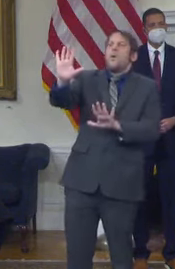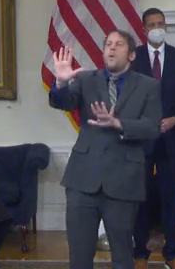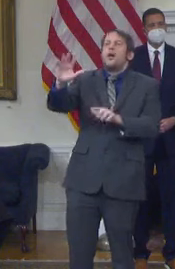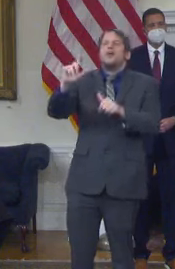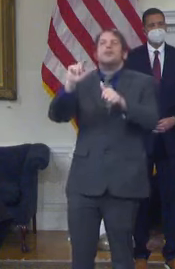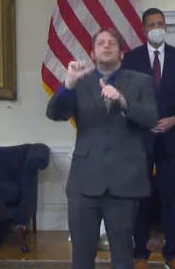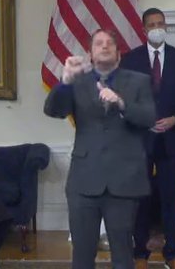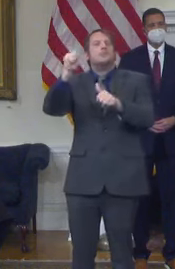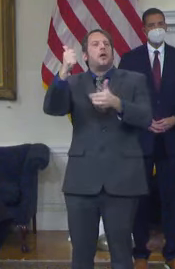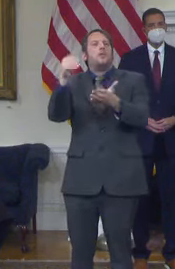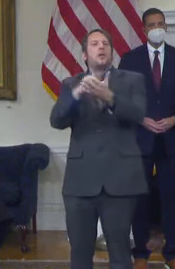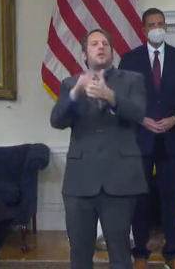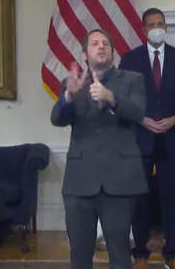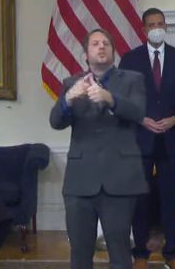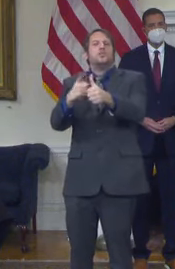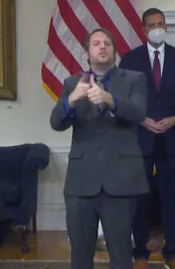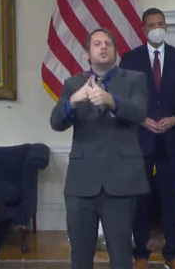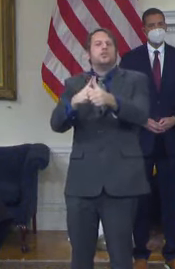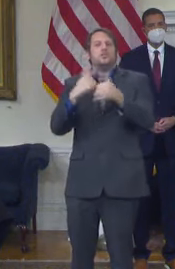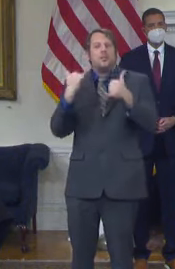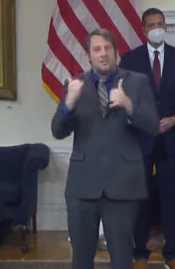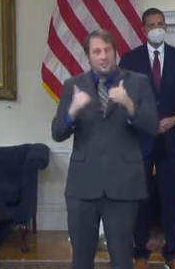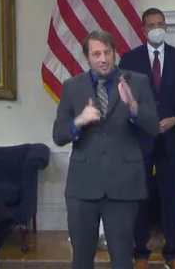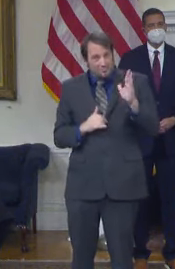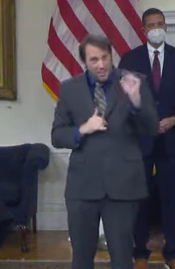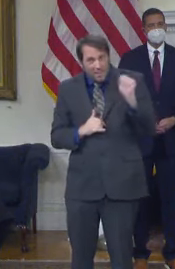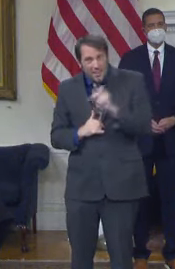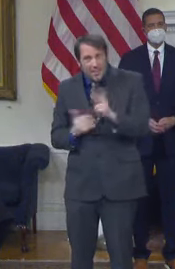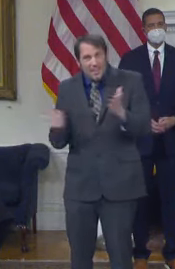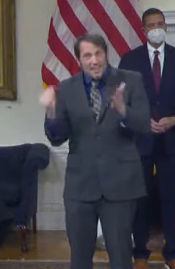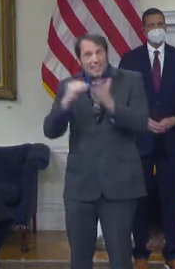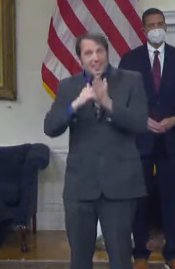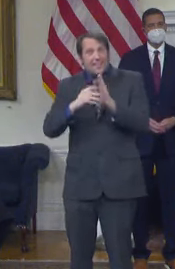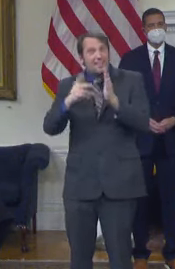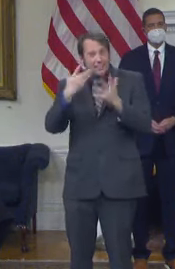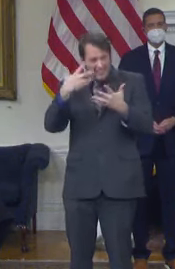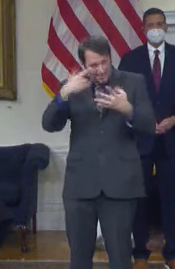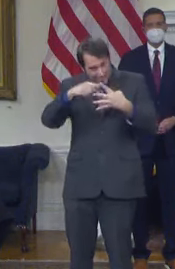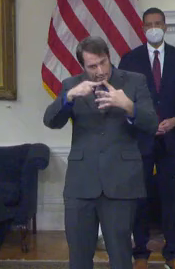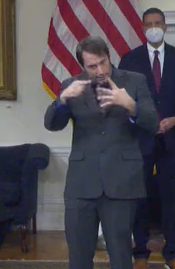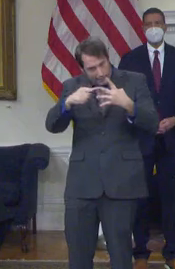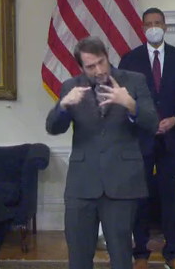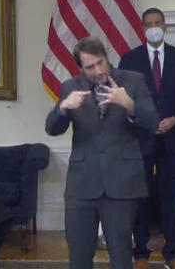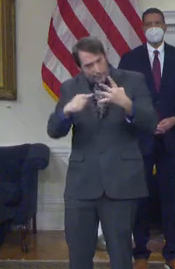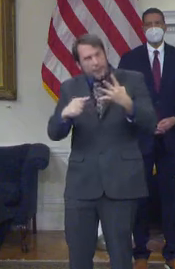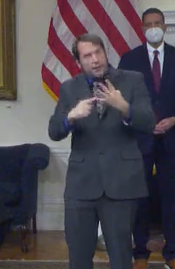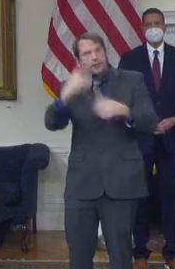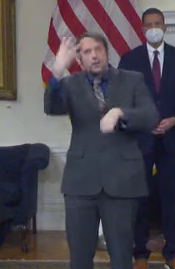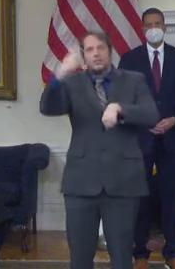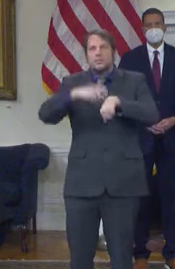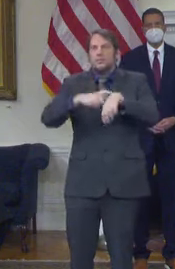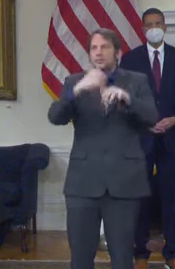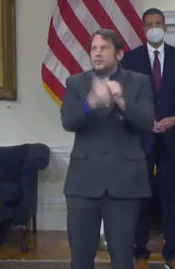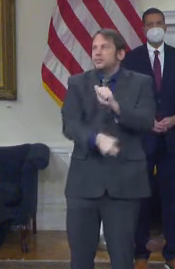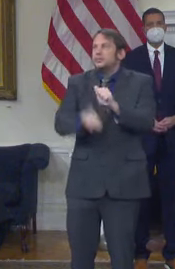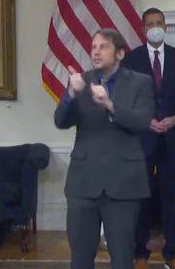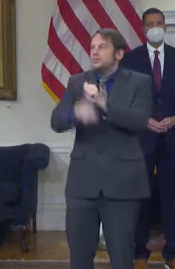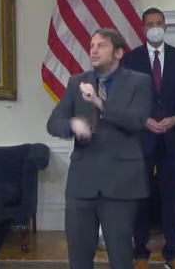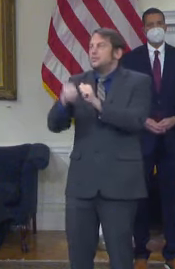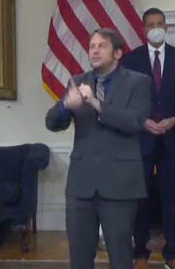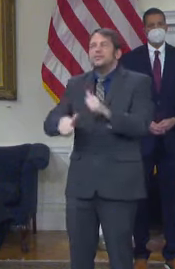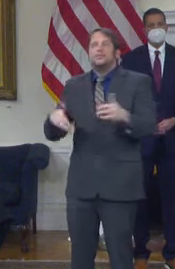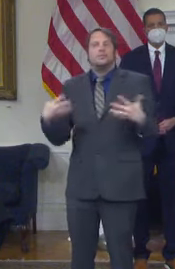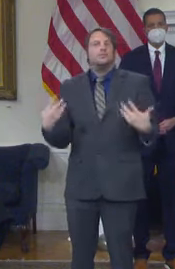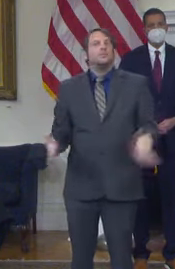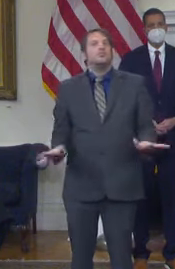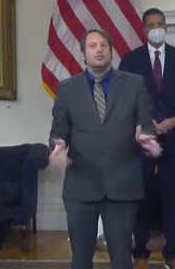of it. They doubled it. So we got four different tax retiree tax cut bills passed already. And nobody